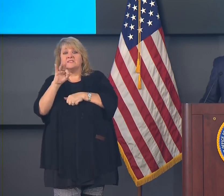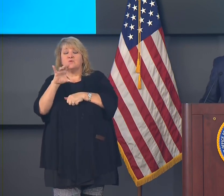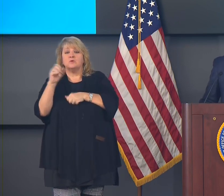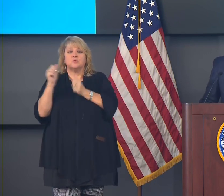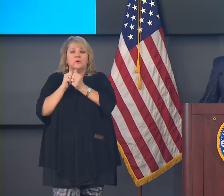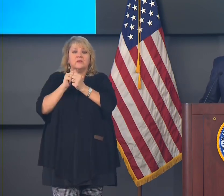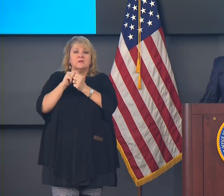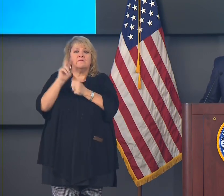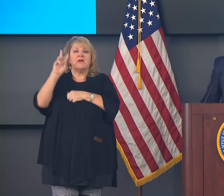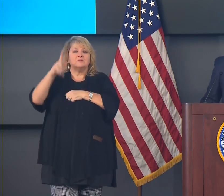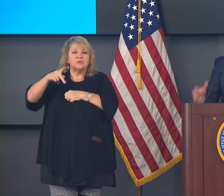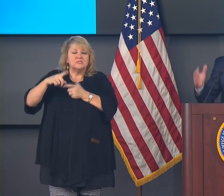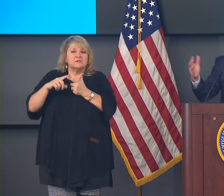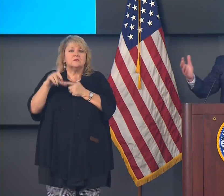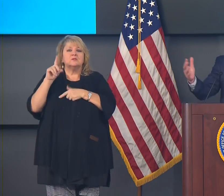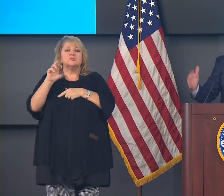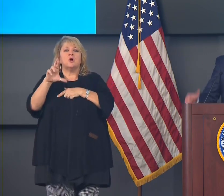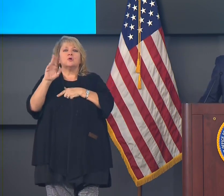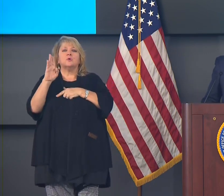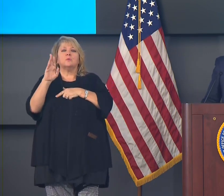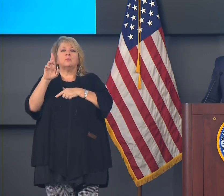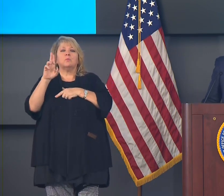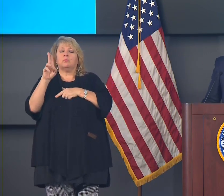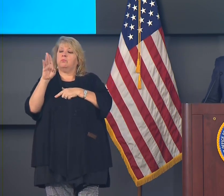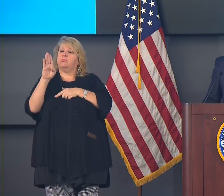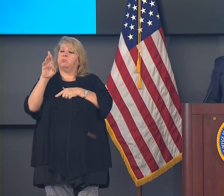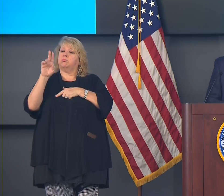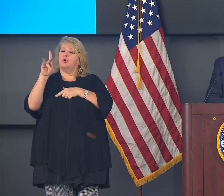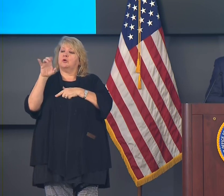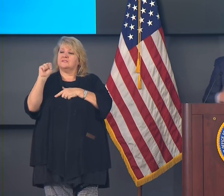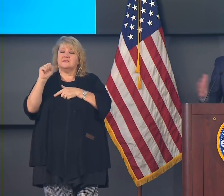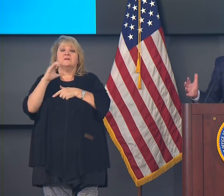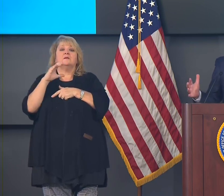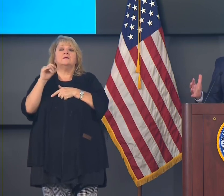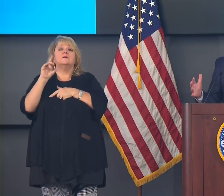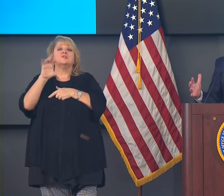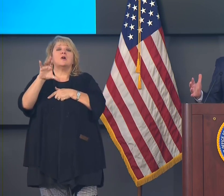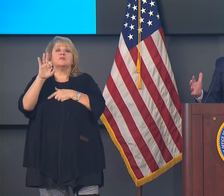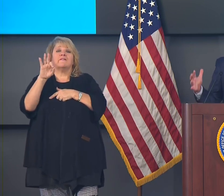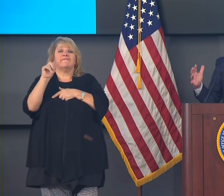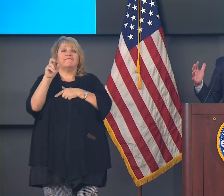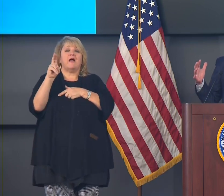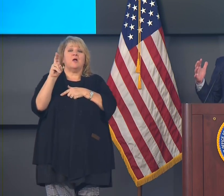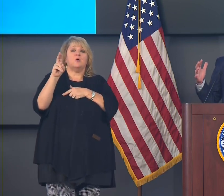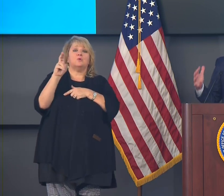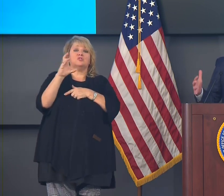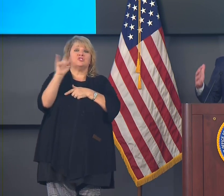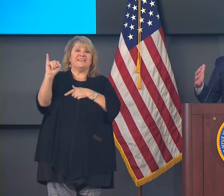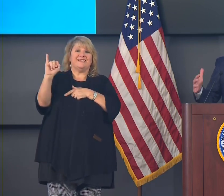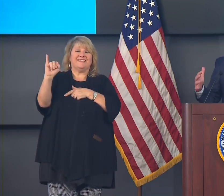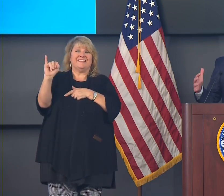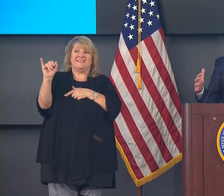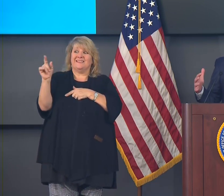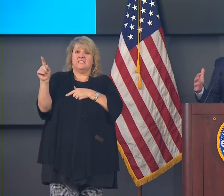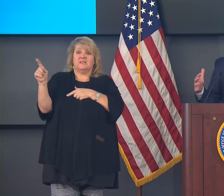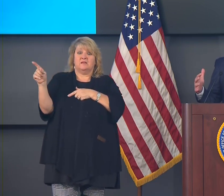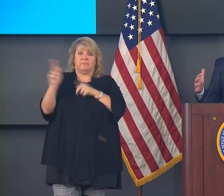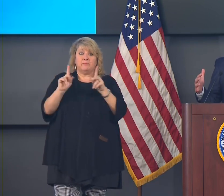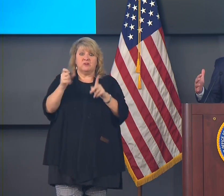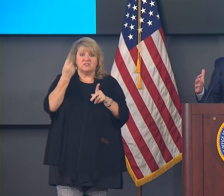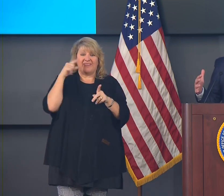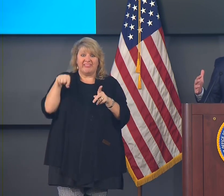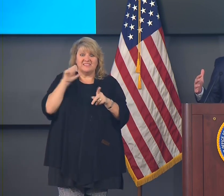Dr. Birx and others, if you listen to Dr. Fauci, everybody should understand that this is a very, very serious